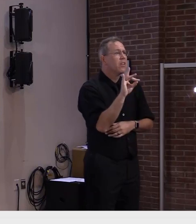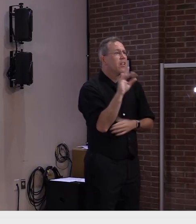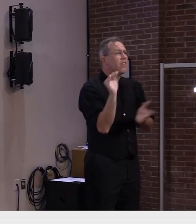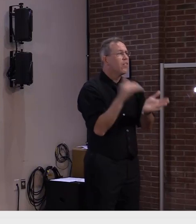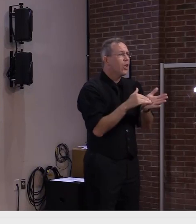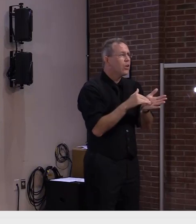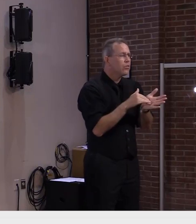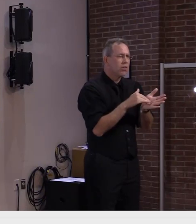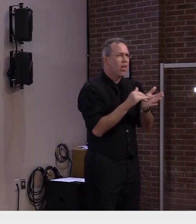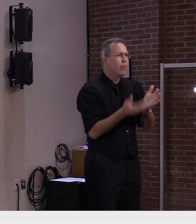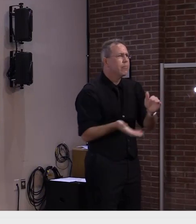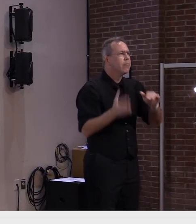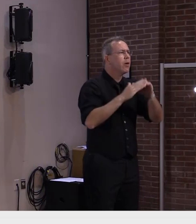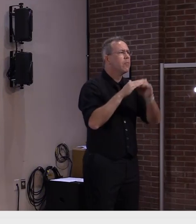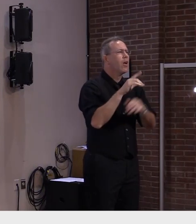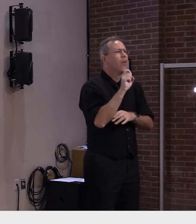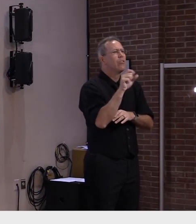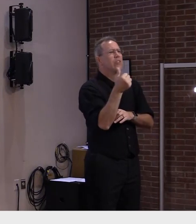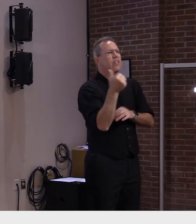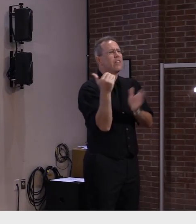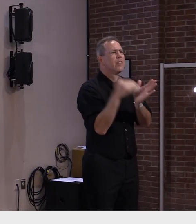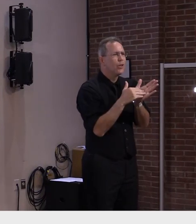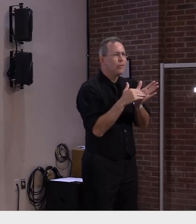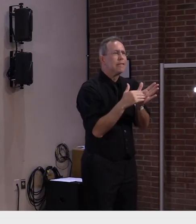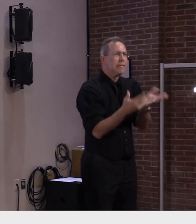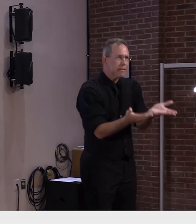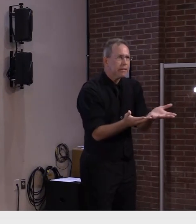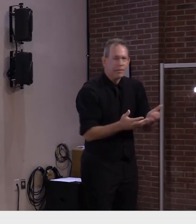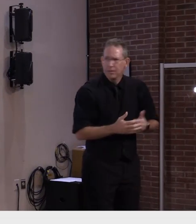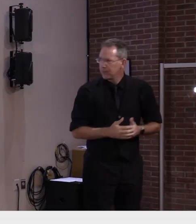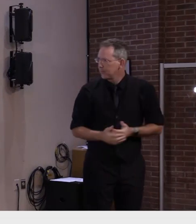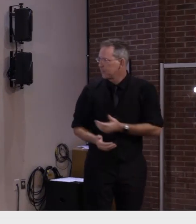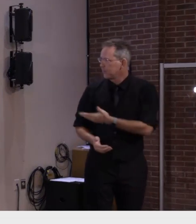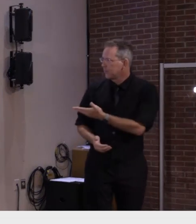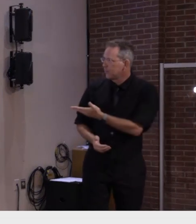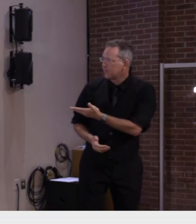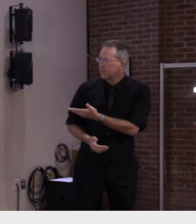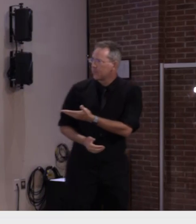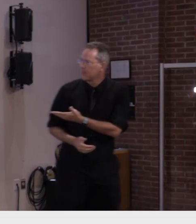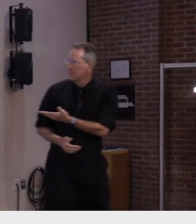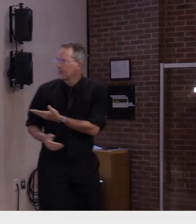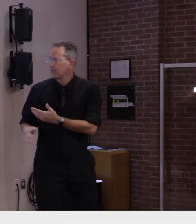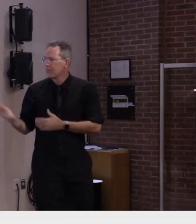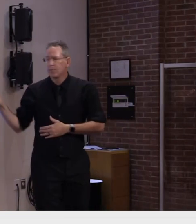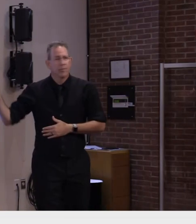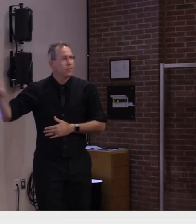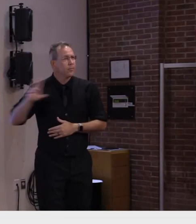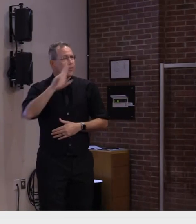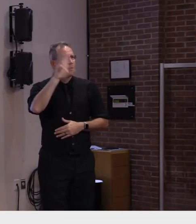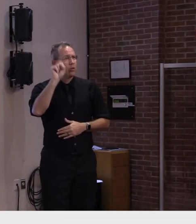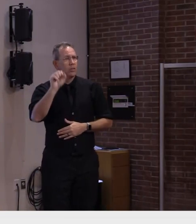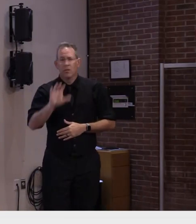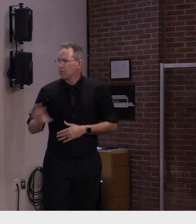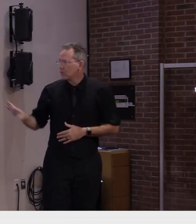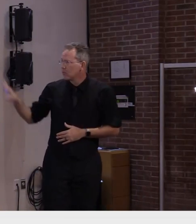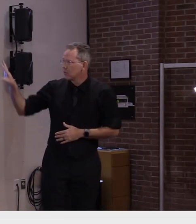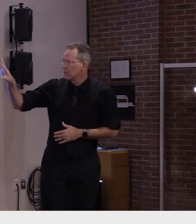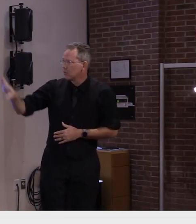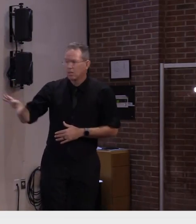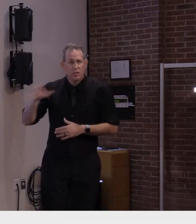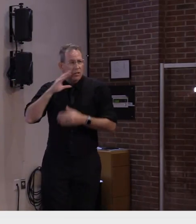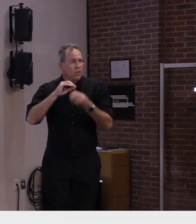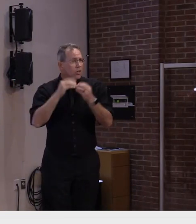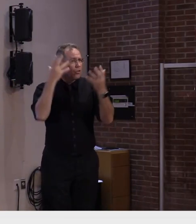000 today and looking at the active case map we see that the active case growth continues to largely be clustered